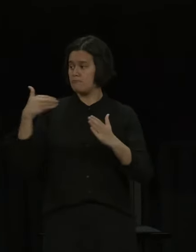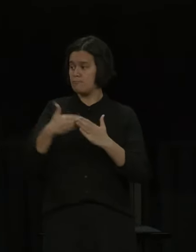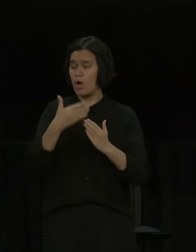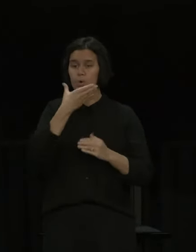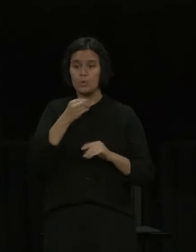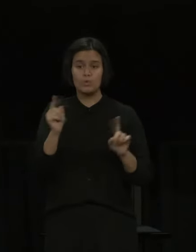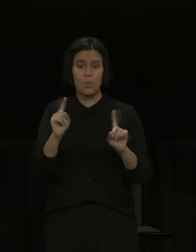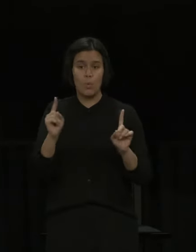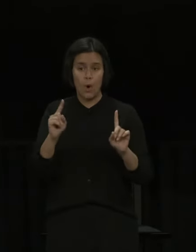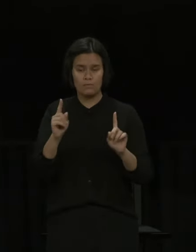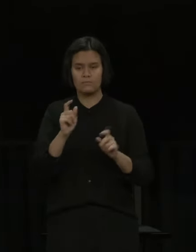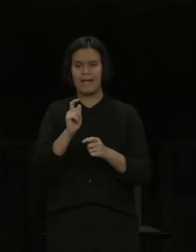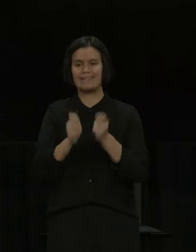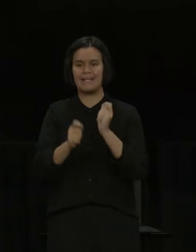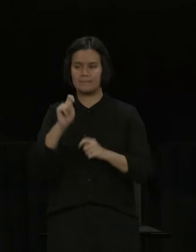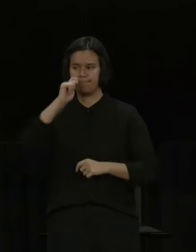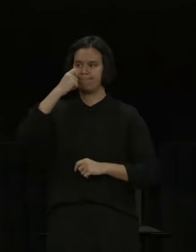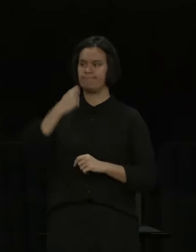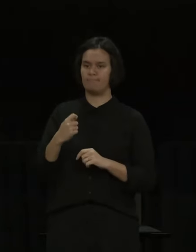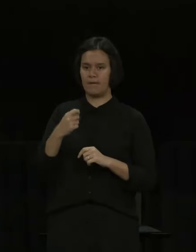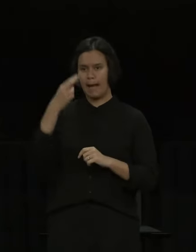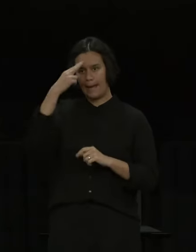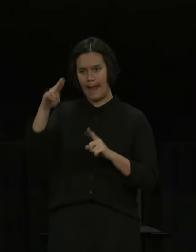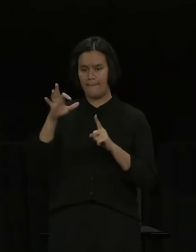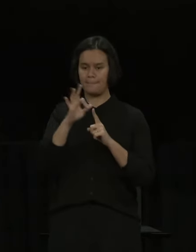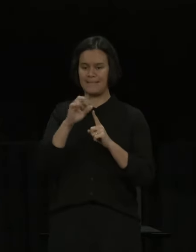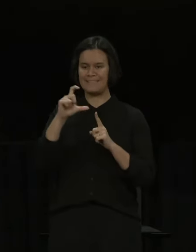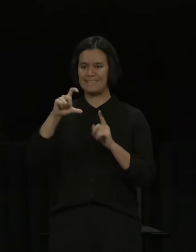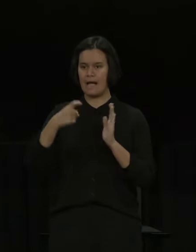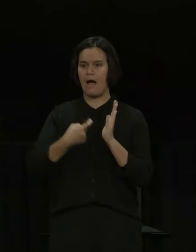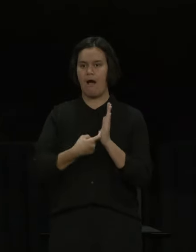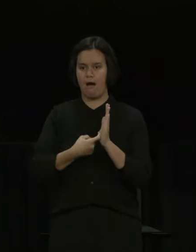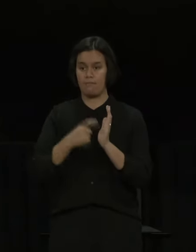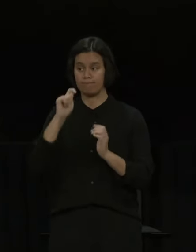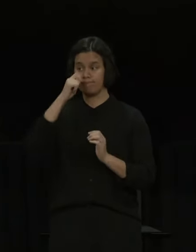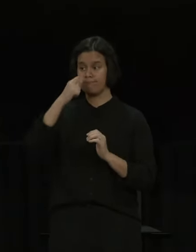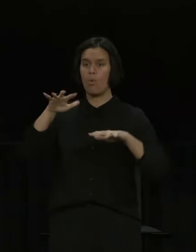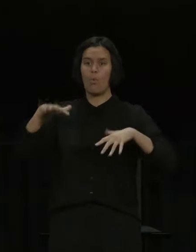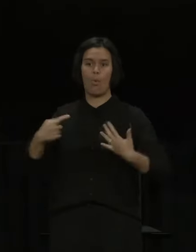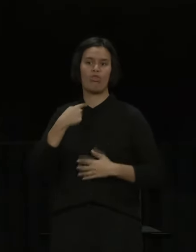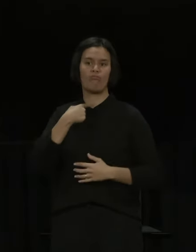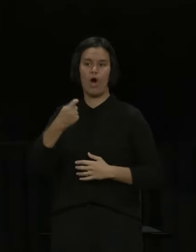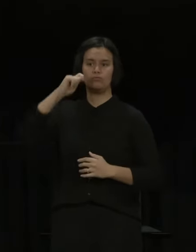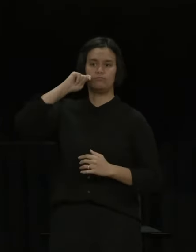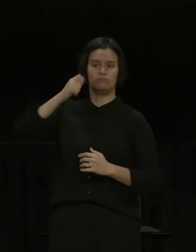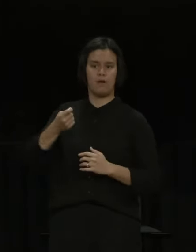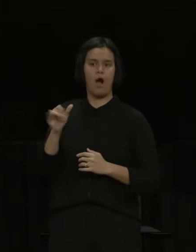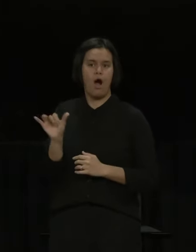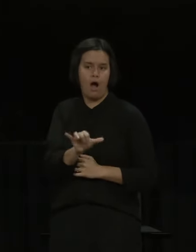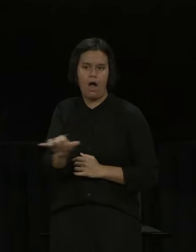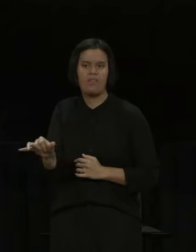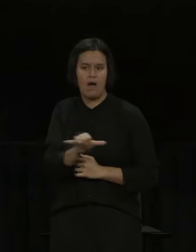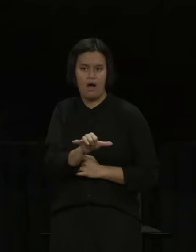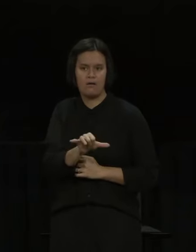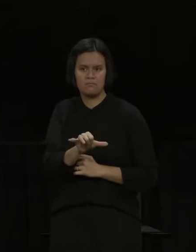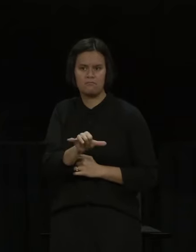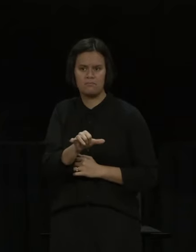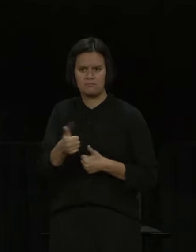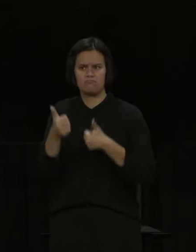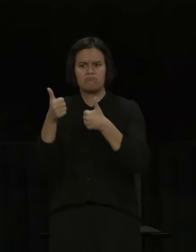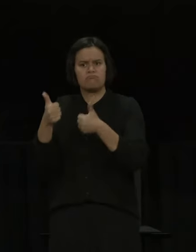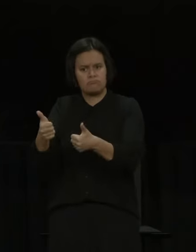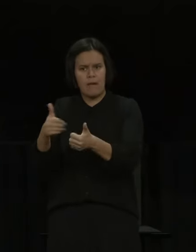largely nasopharyngeal but also saliva based, as the mainstay of our response to date. It's served us incredibly well. We've got one of the highest